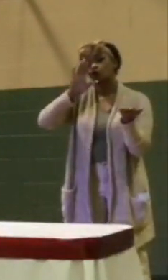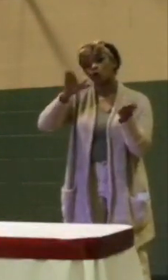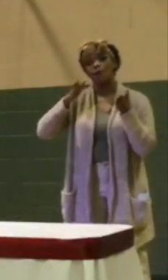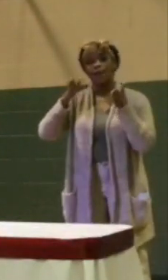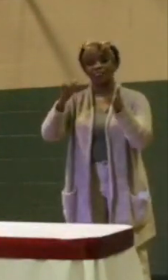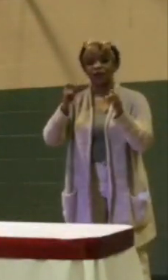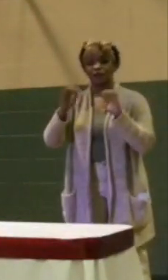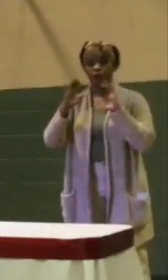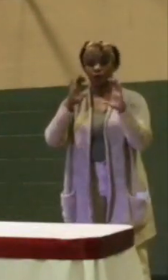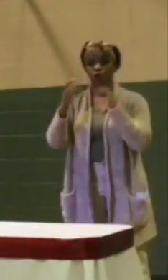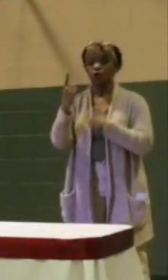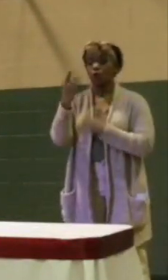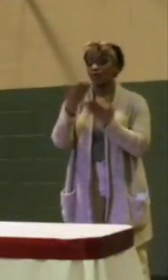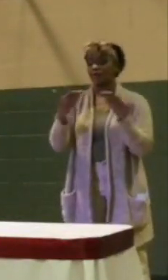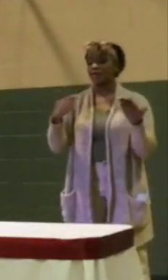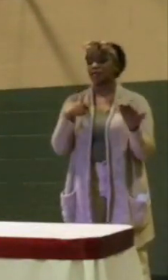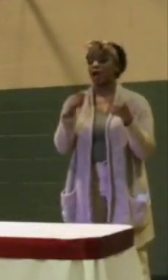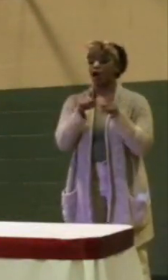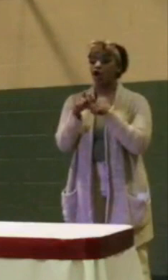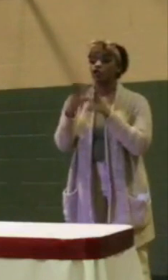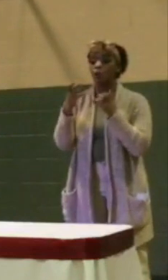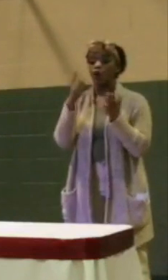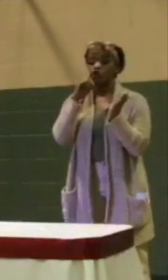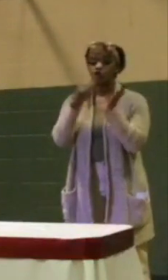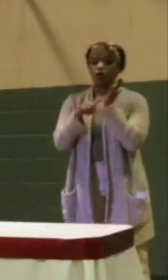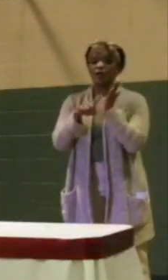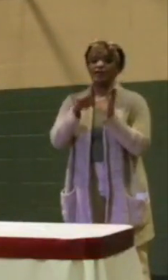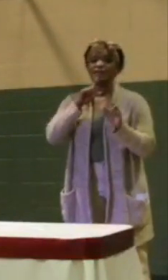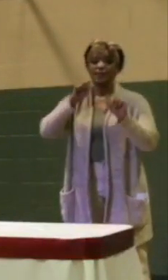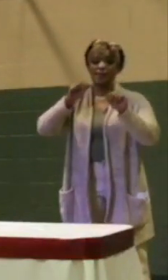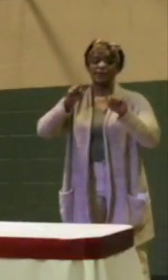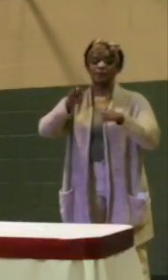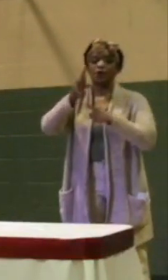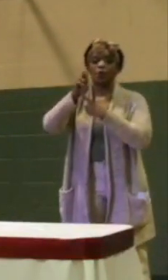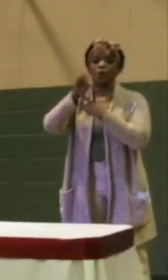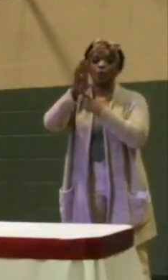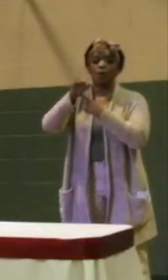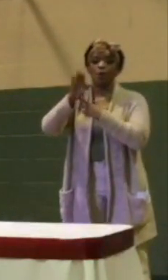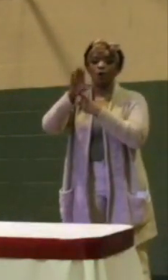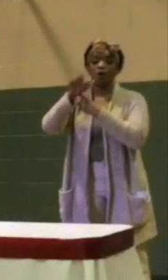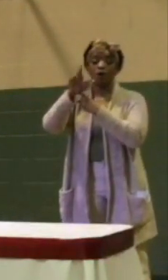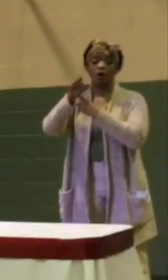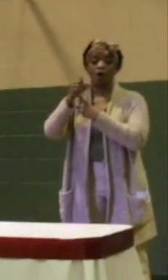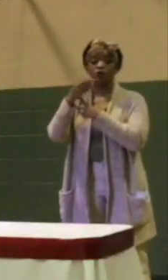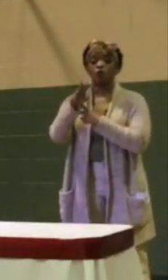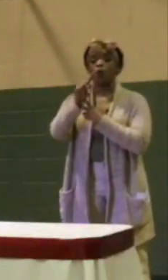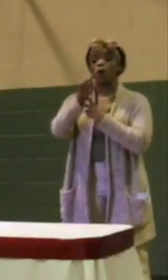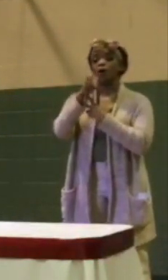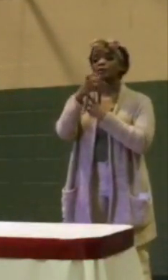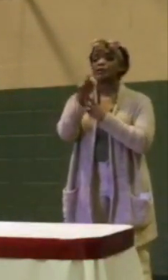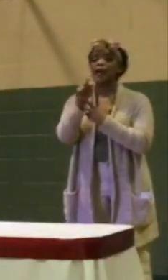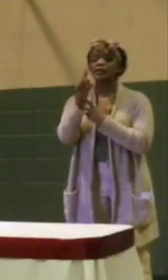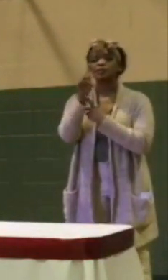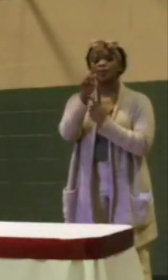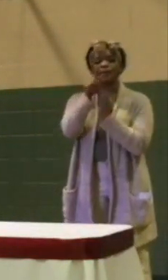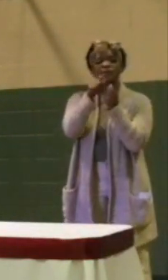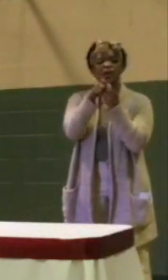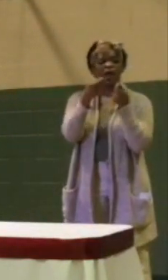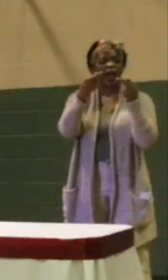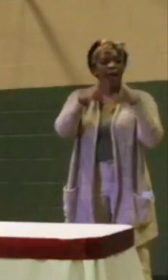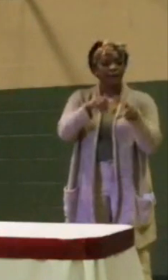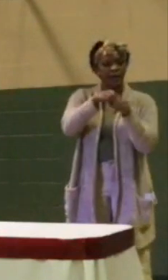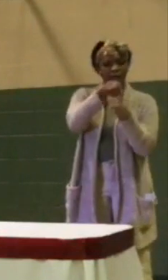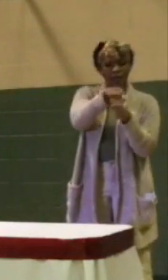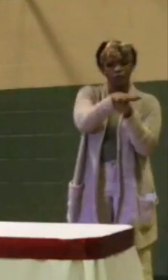things that I also really want to look into is the possibility of robocalls or texts. If there's something in particular happening in a certain portion of the